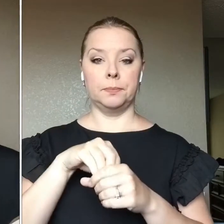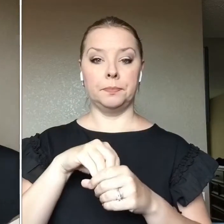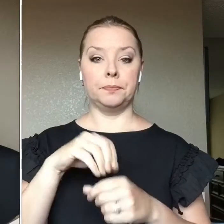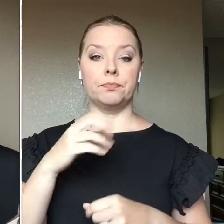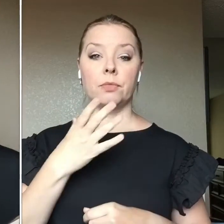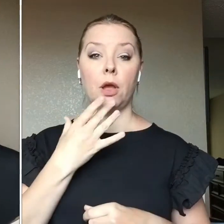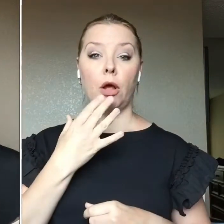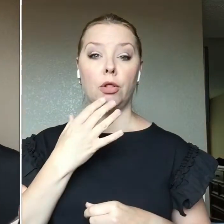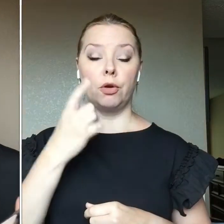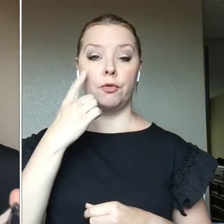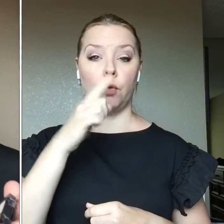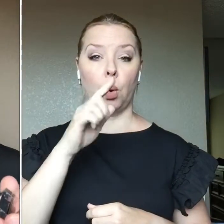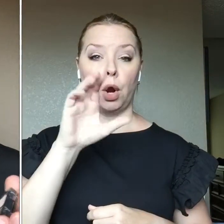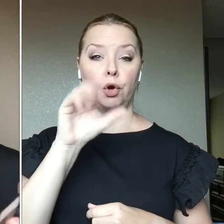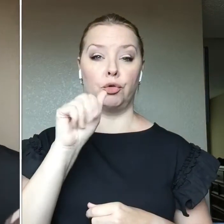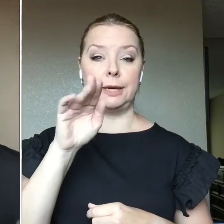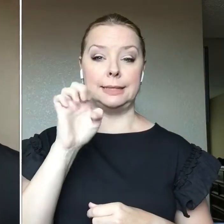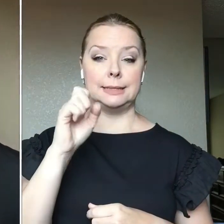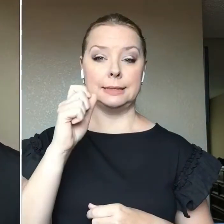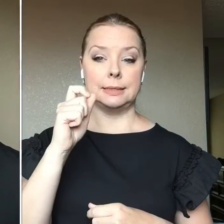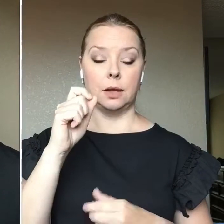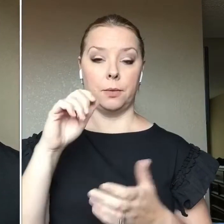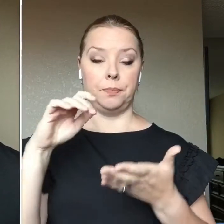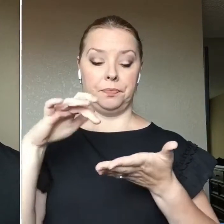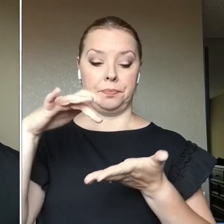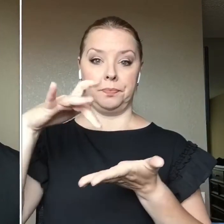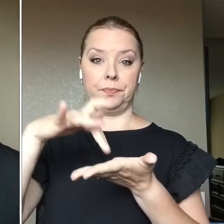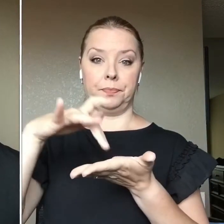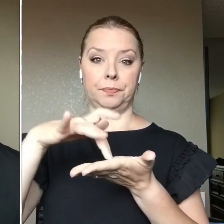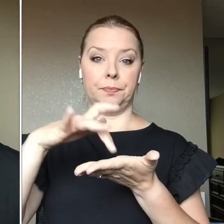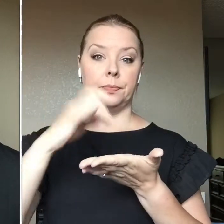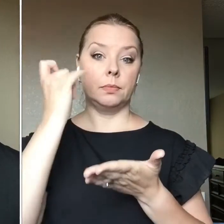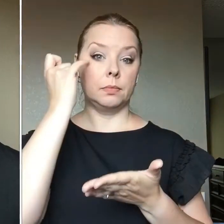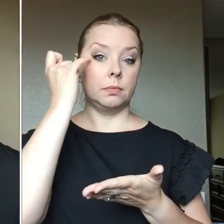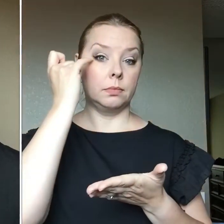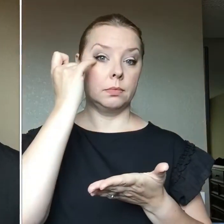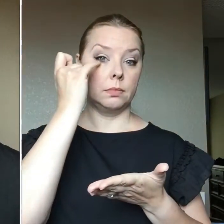and I'm just tapping it on the edge and I'm going under my lash line.